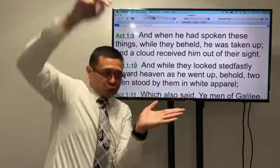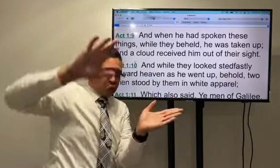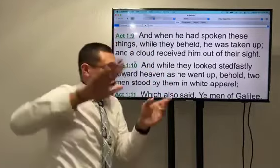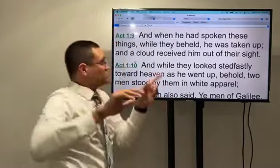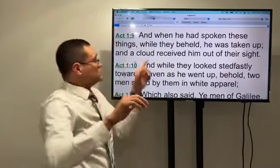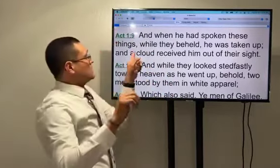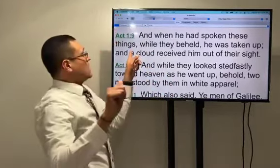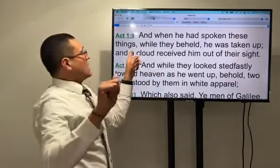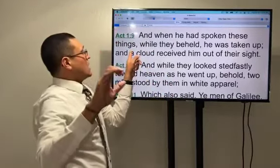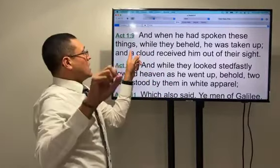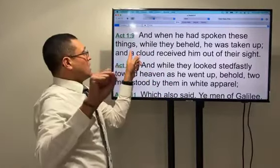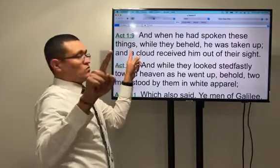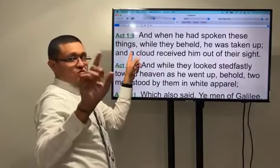okay so Jesus is resurrected